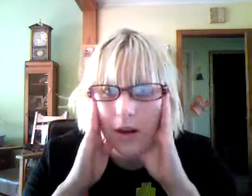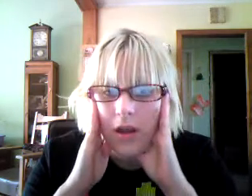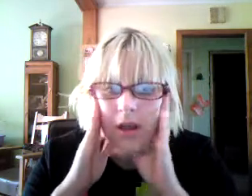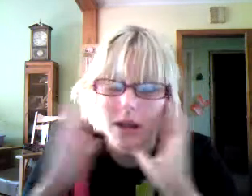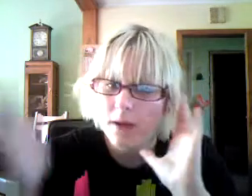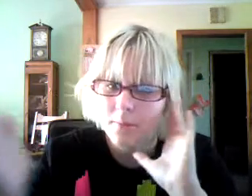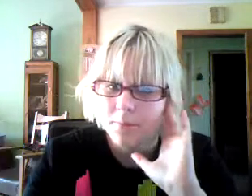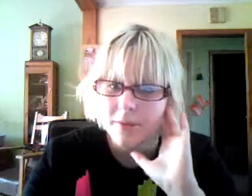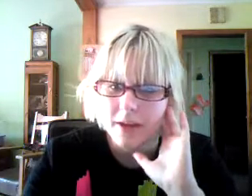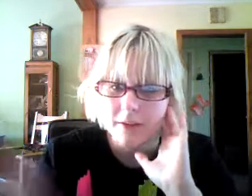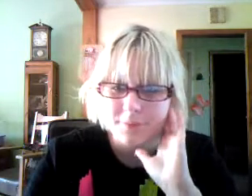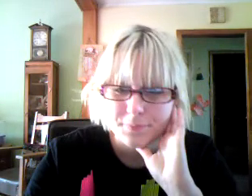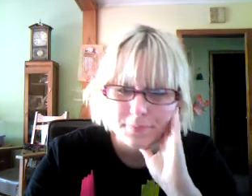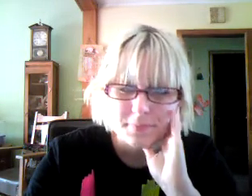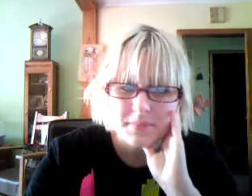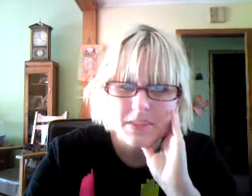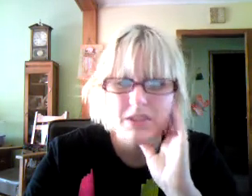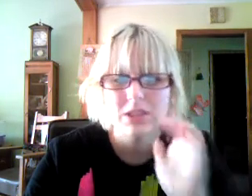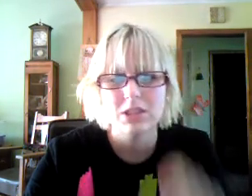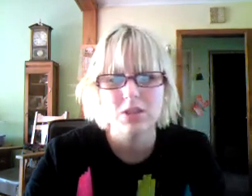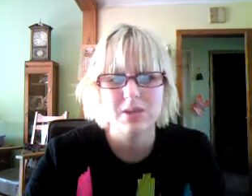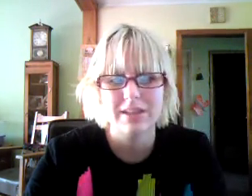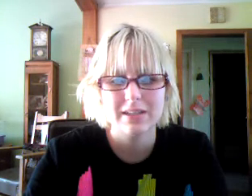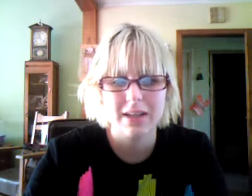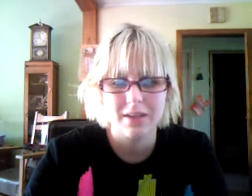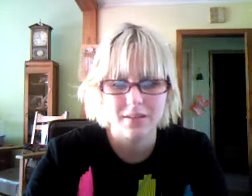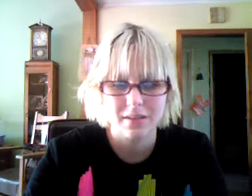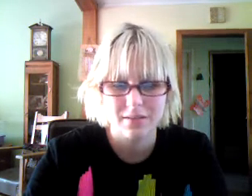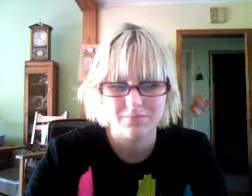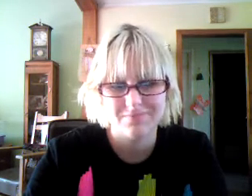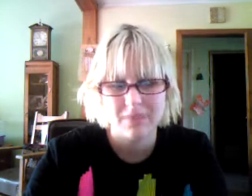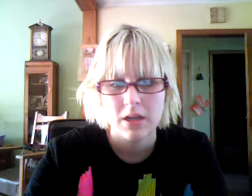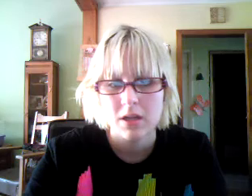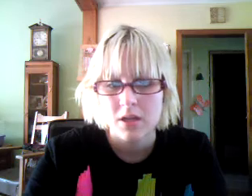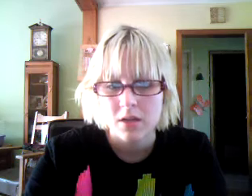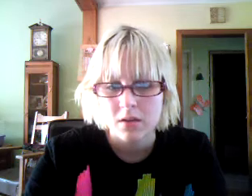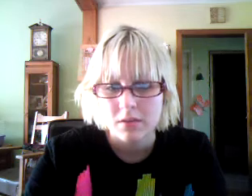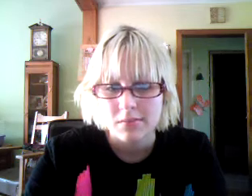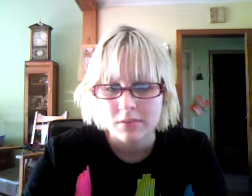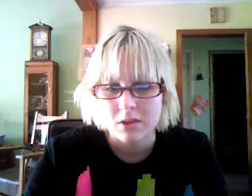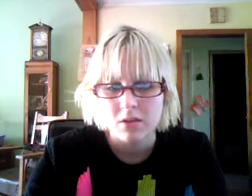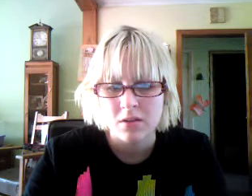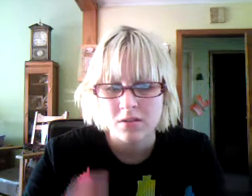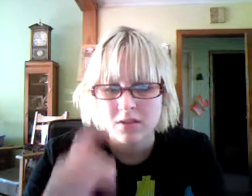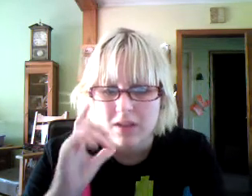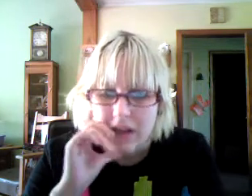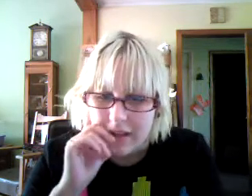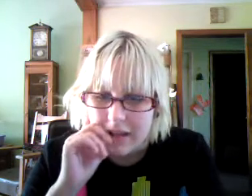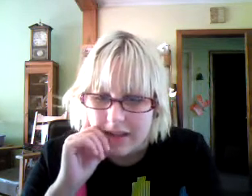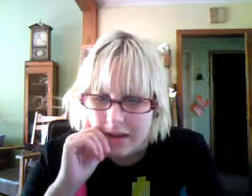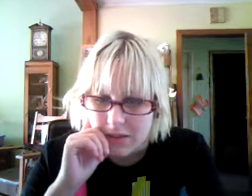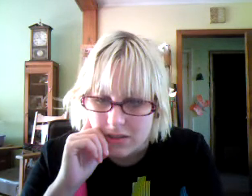Um, yeah, so I guess that, mm-hmm, um, that kind of, that covers